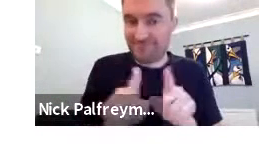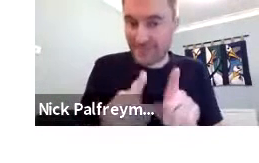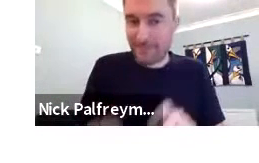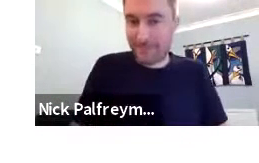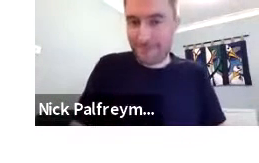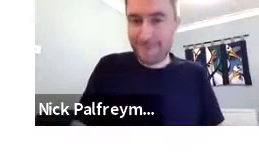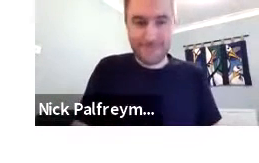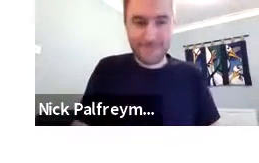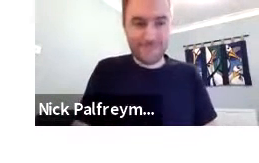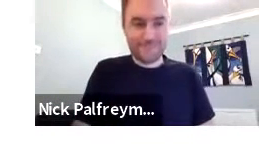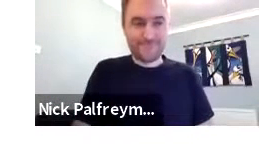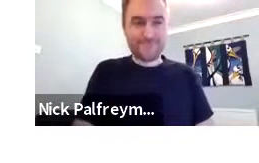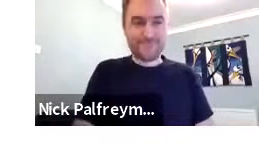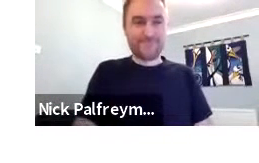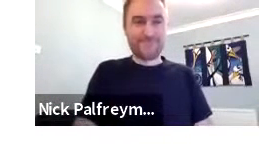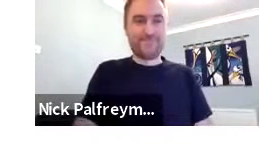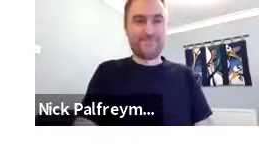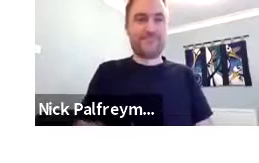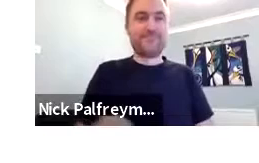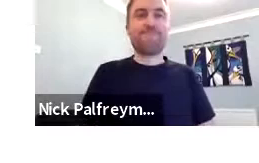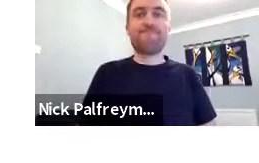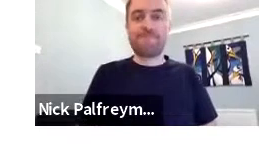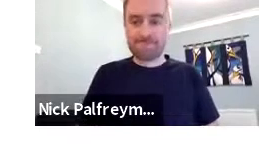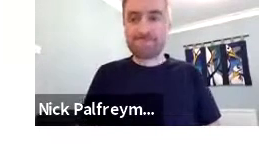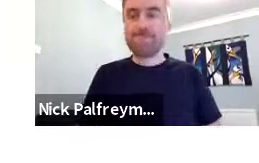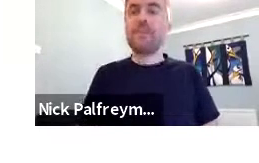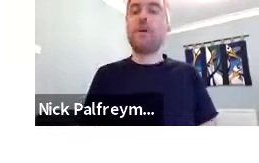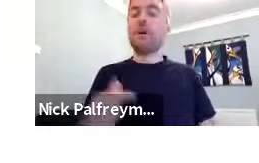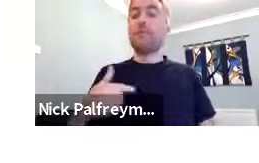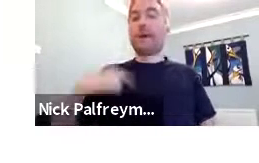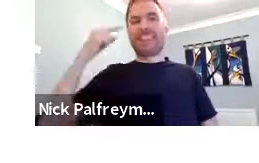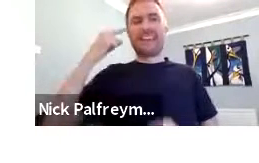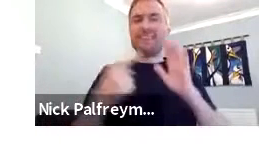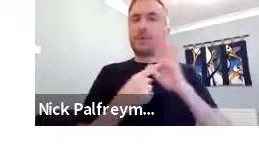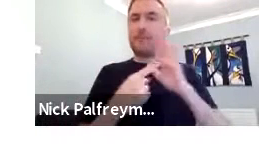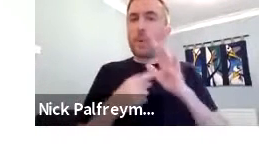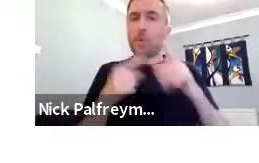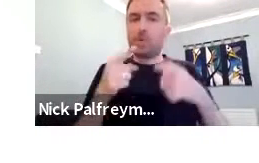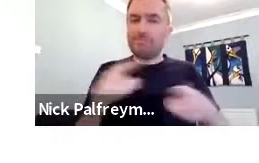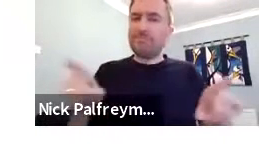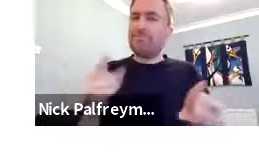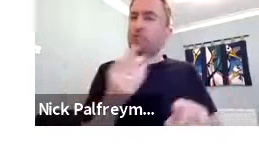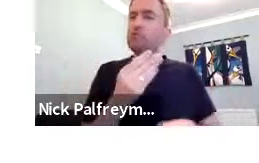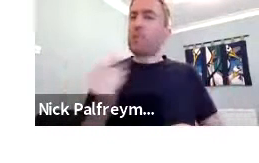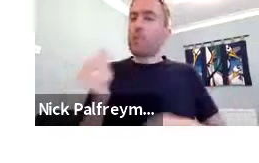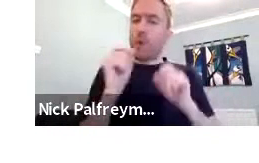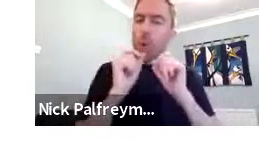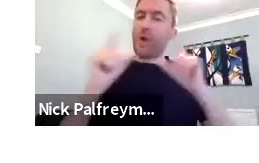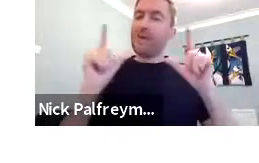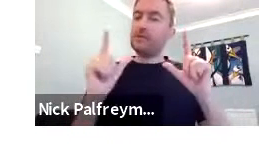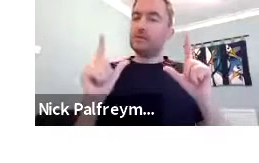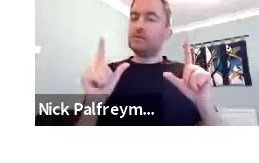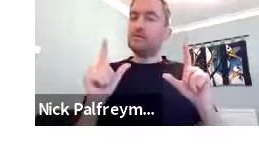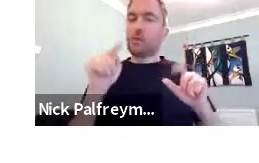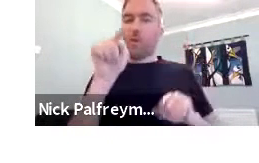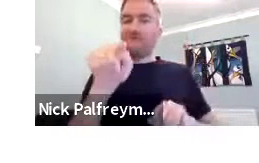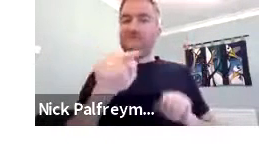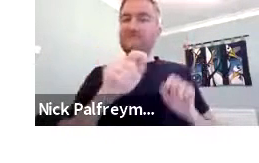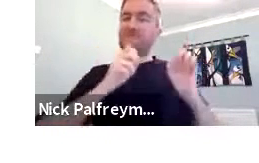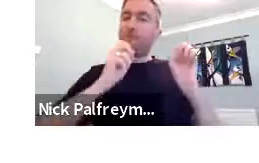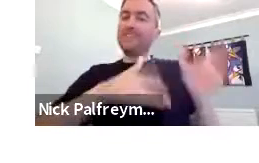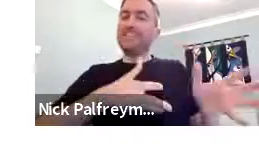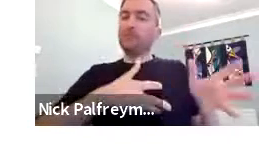And there'll be more from Mohammed later throughout this presentation. But I think it's important